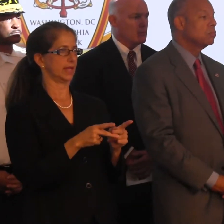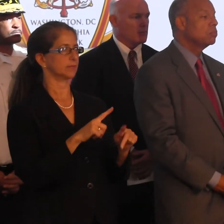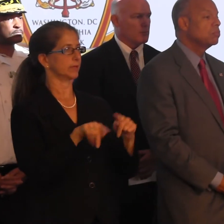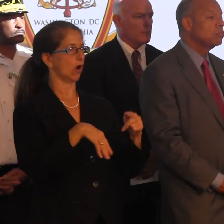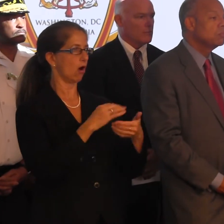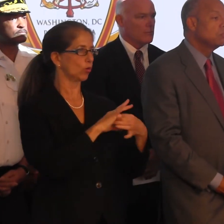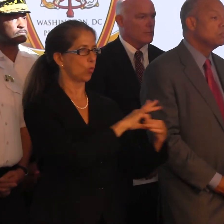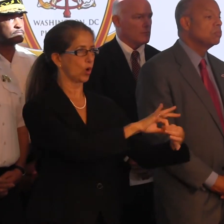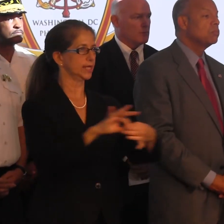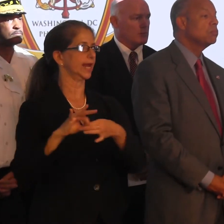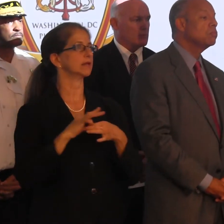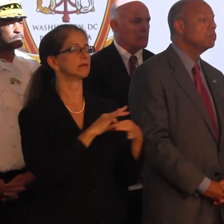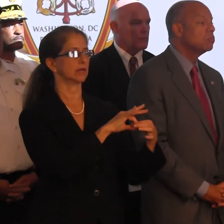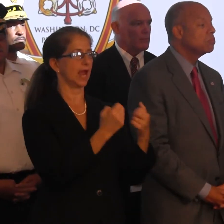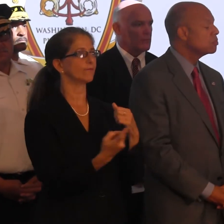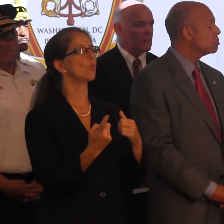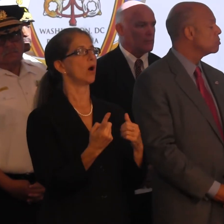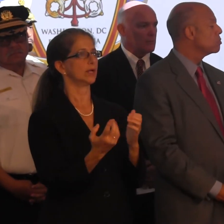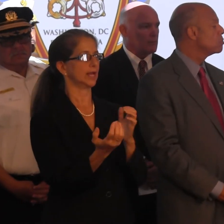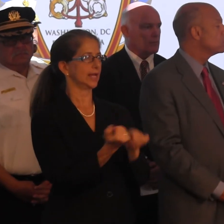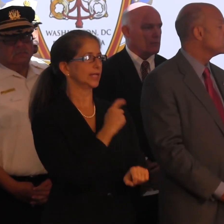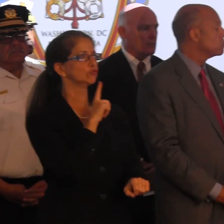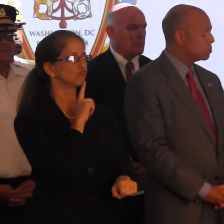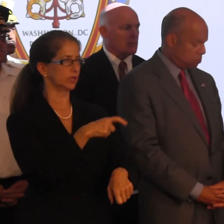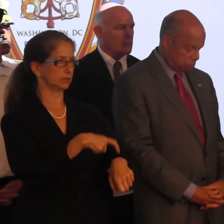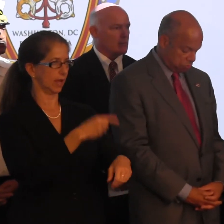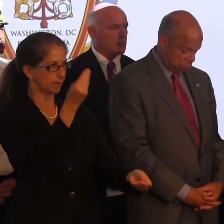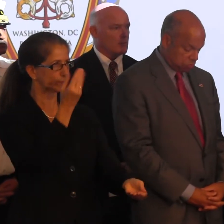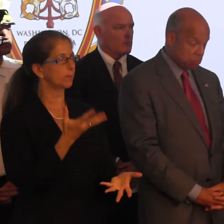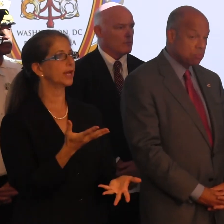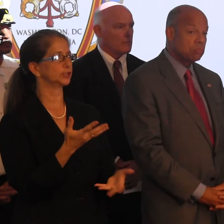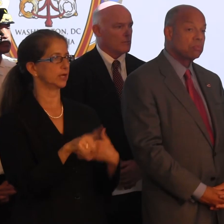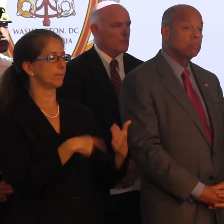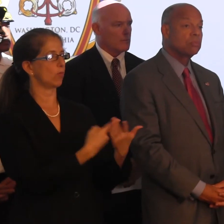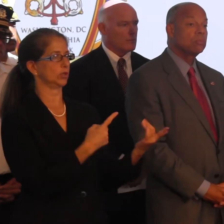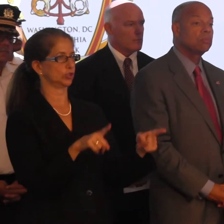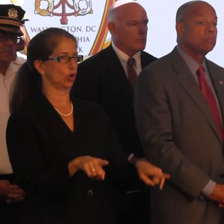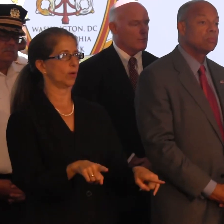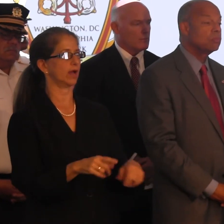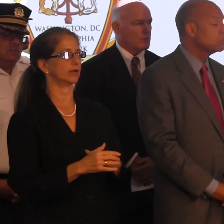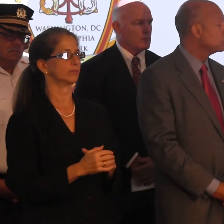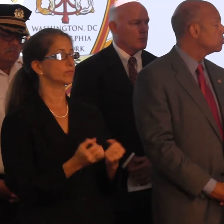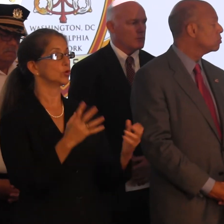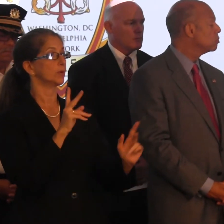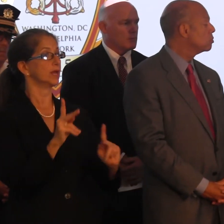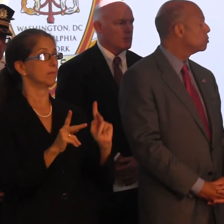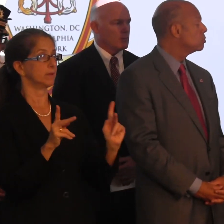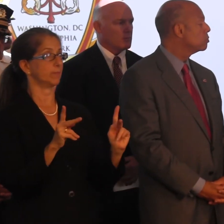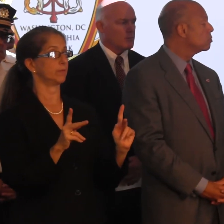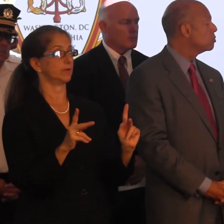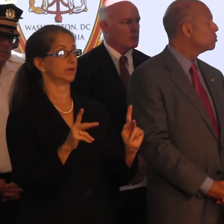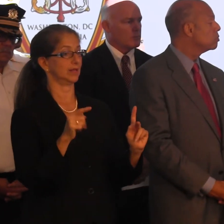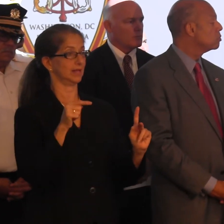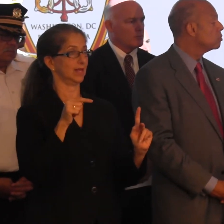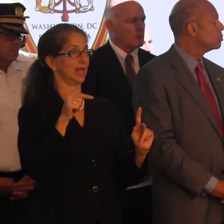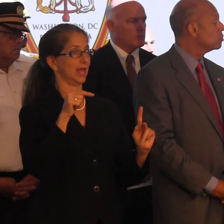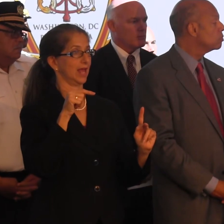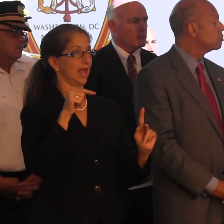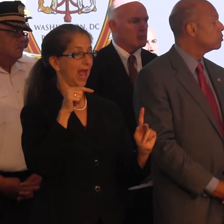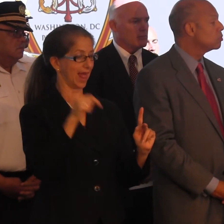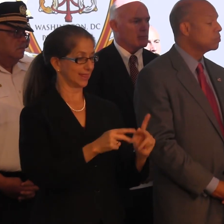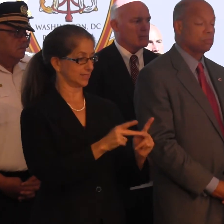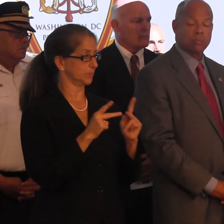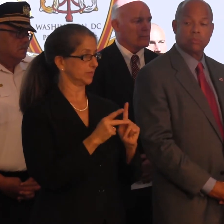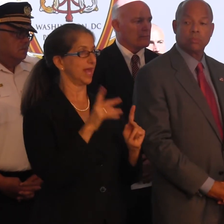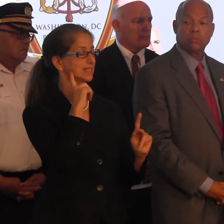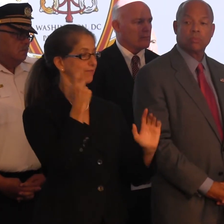coordinated in a way that everyone is getting real-time information about what's going on. Too many people at this particular magnetometer. Let's move